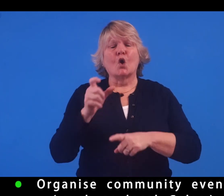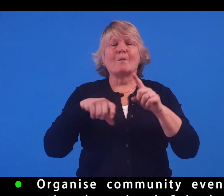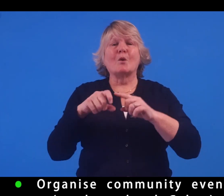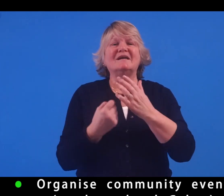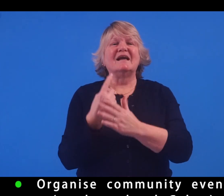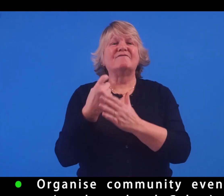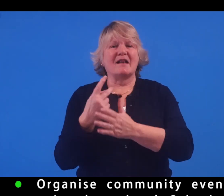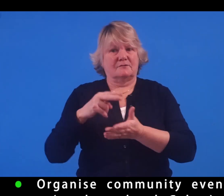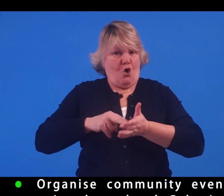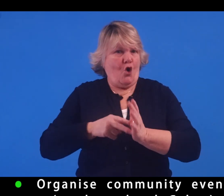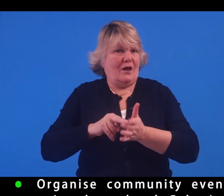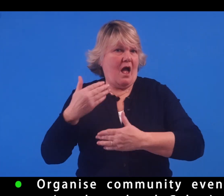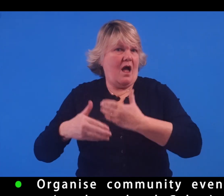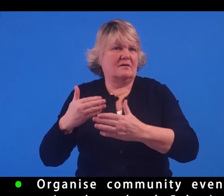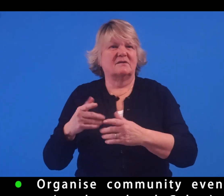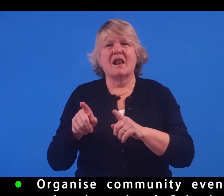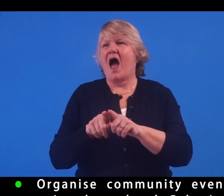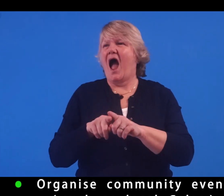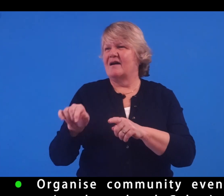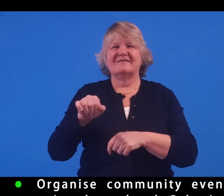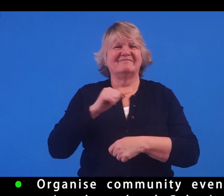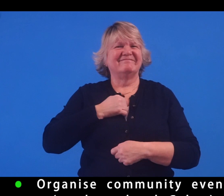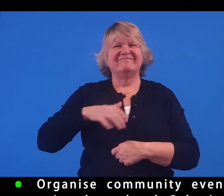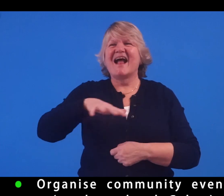Organise community events, such as local galas.